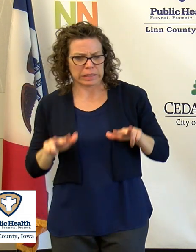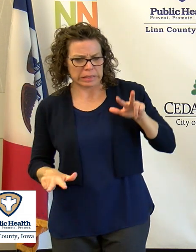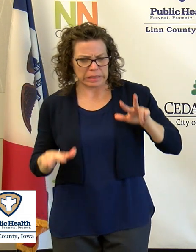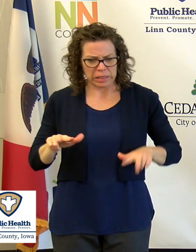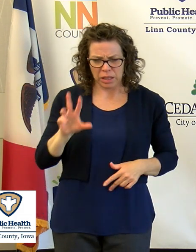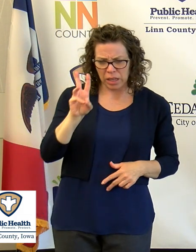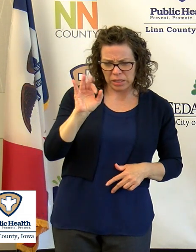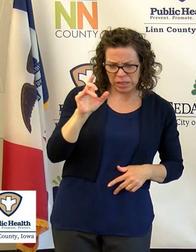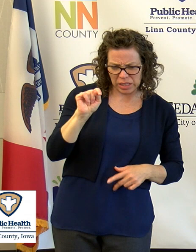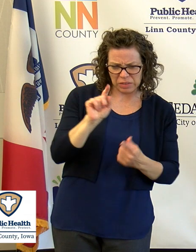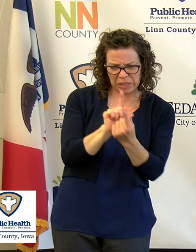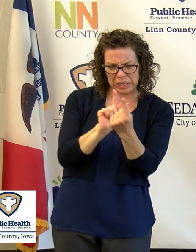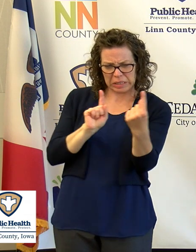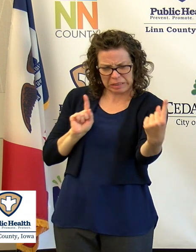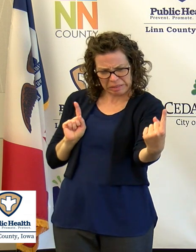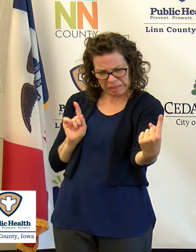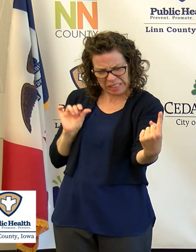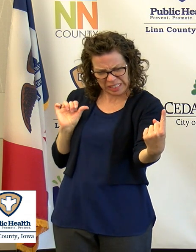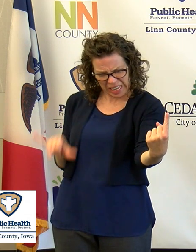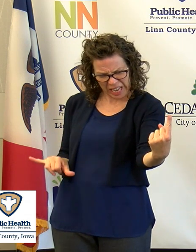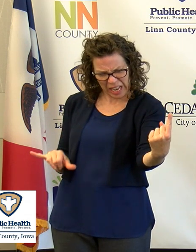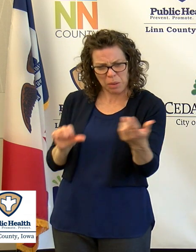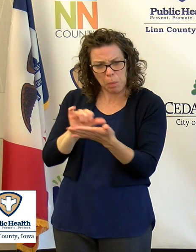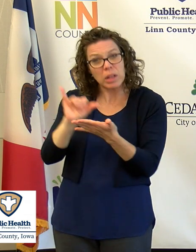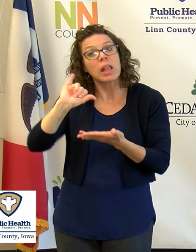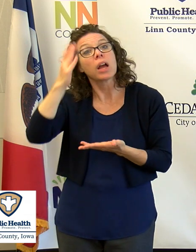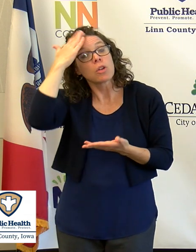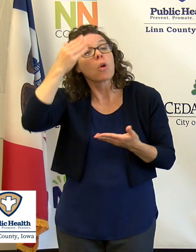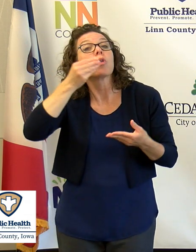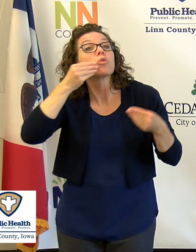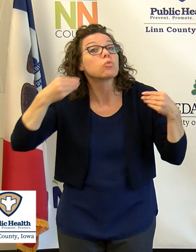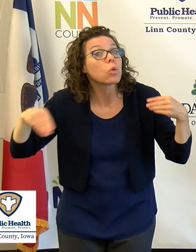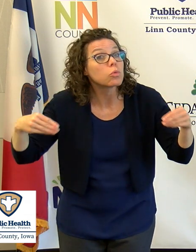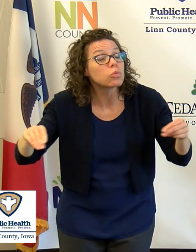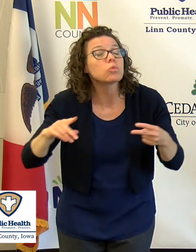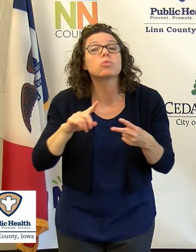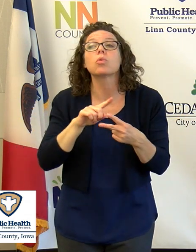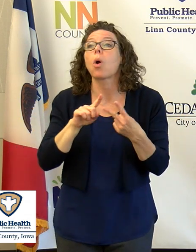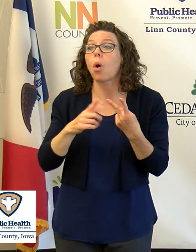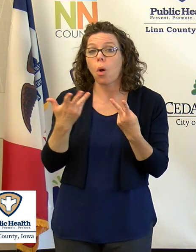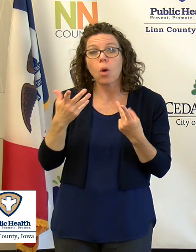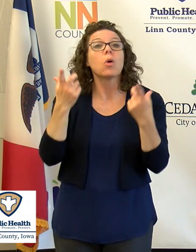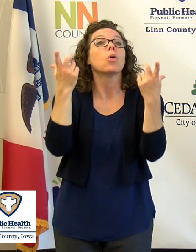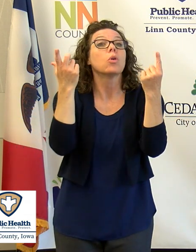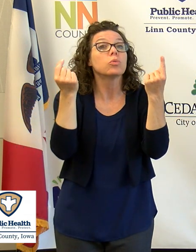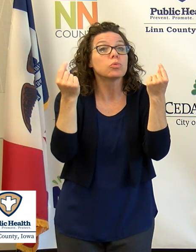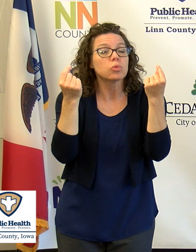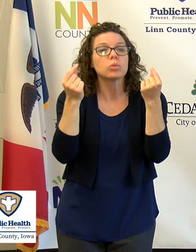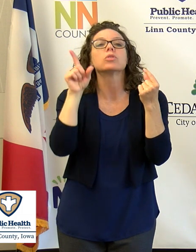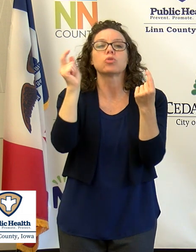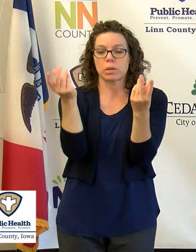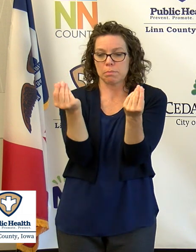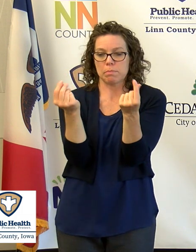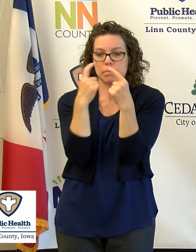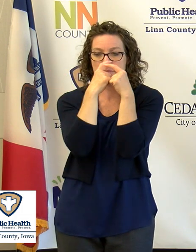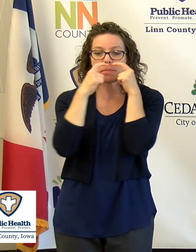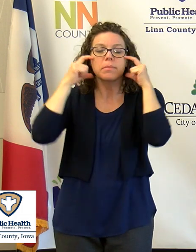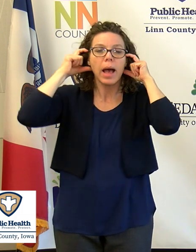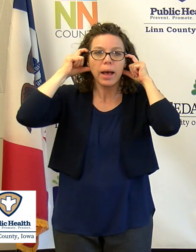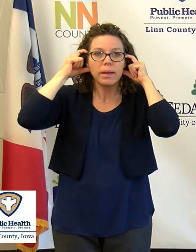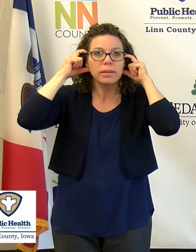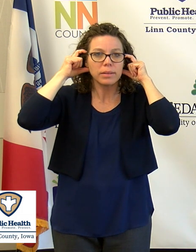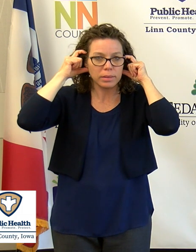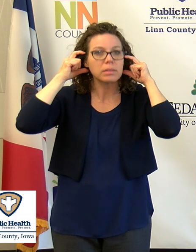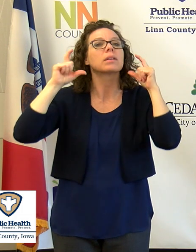six feet of distance can be maintained, such as a grocery store, you should wear a cloth facial covering